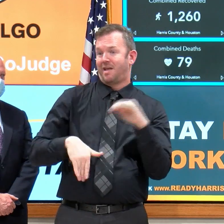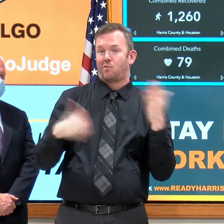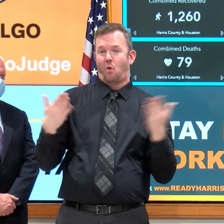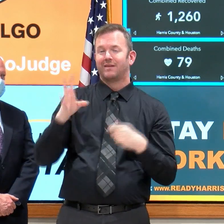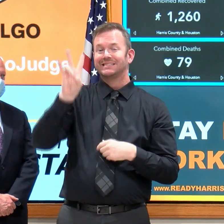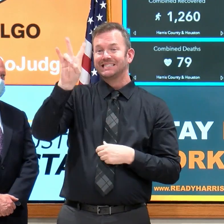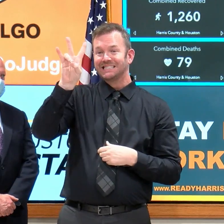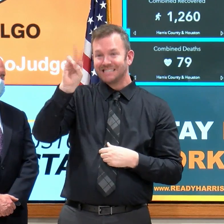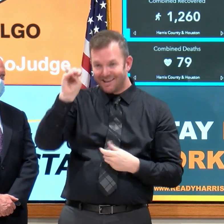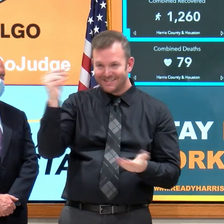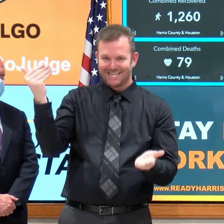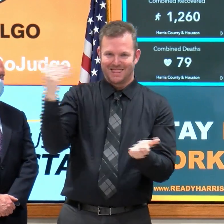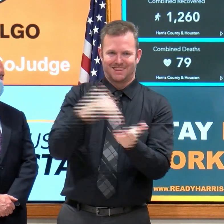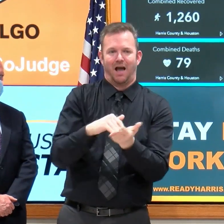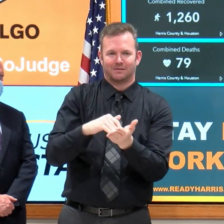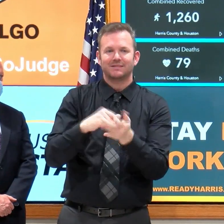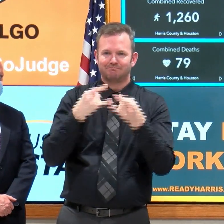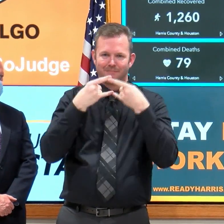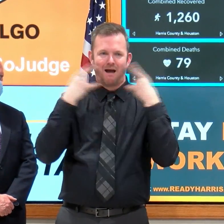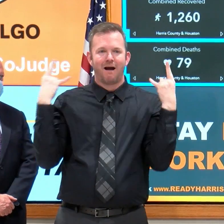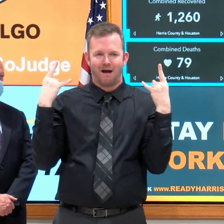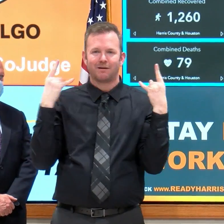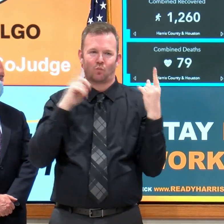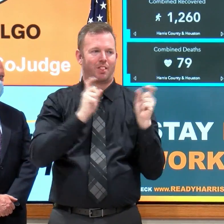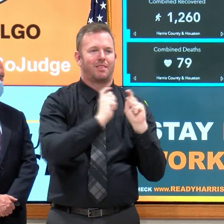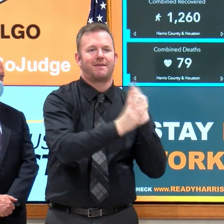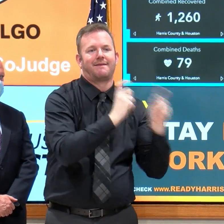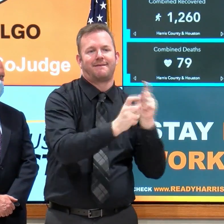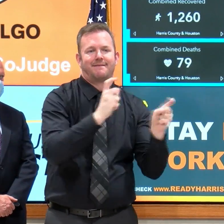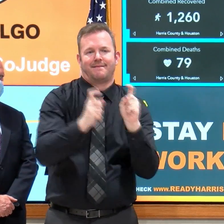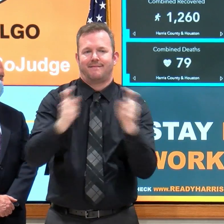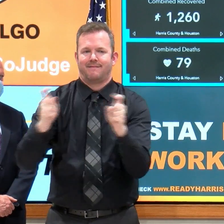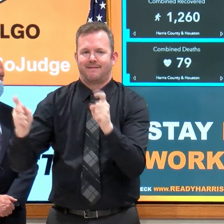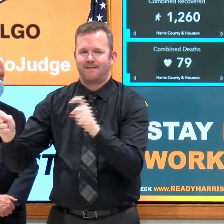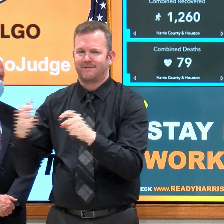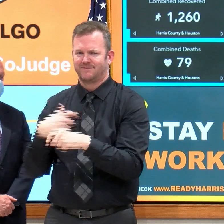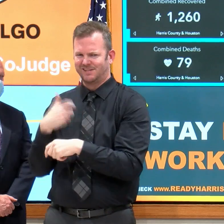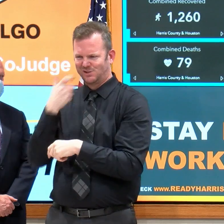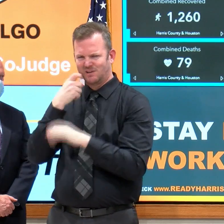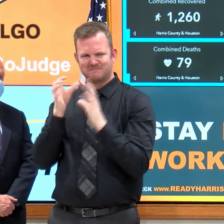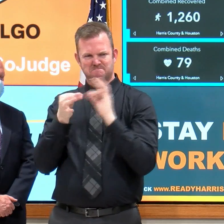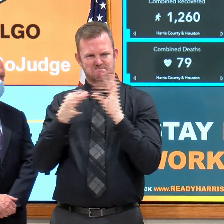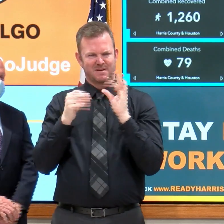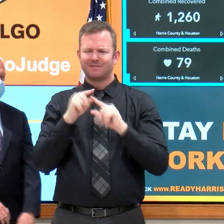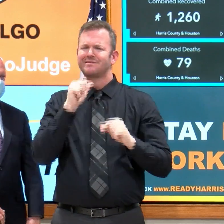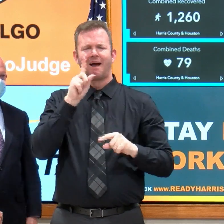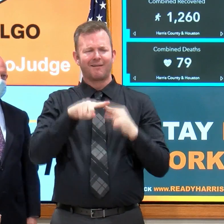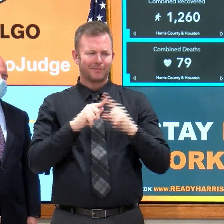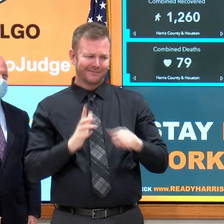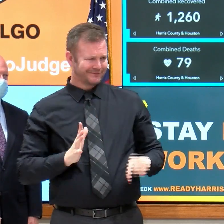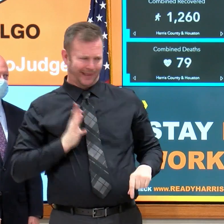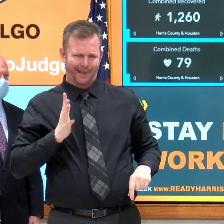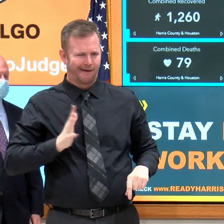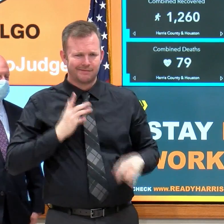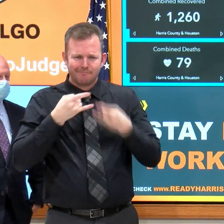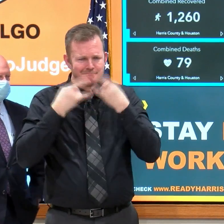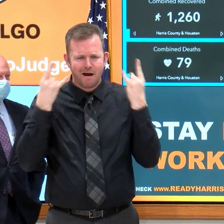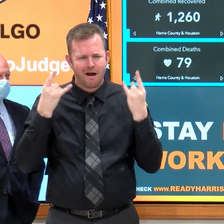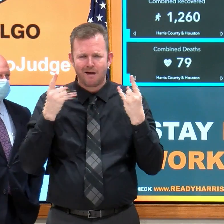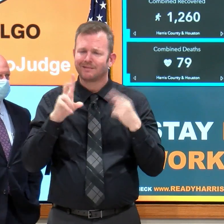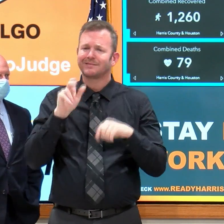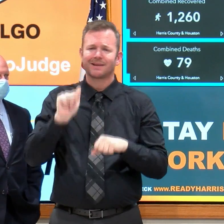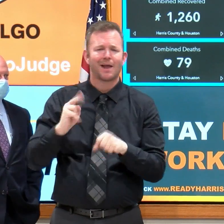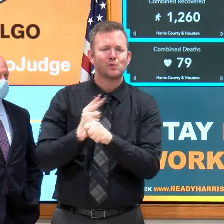as Judge Hidalgo said, they don't have to be the fancy ones. We're talking about face coverings in general. The one